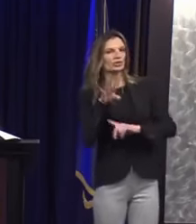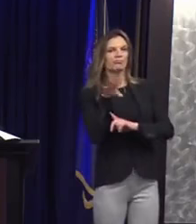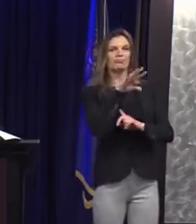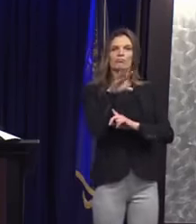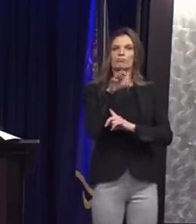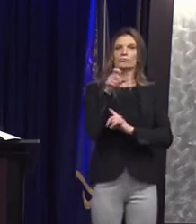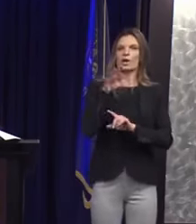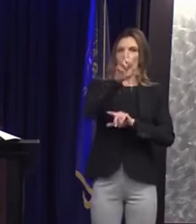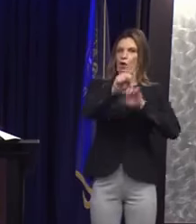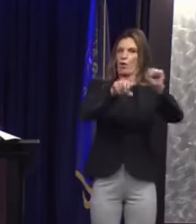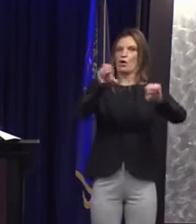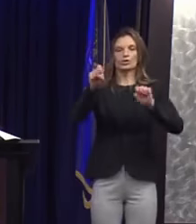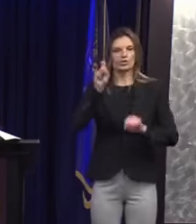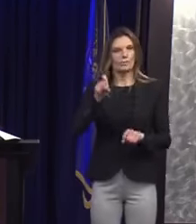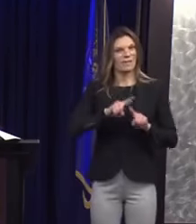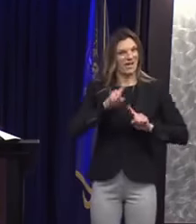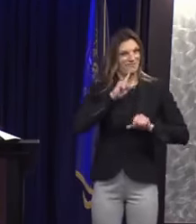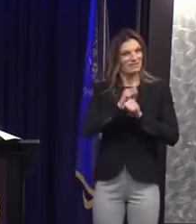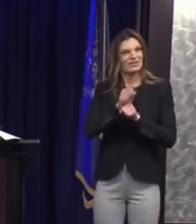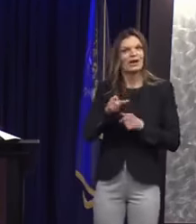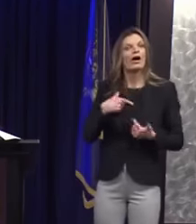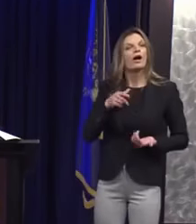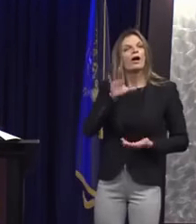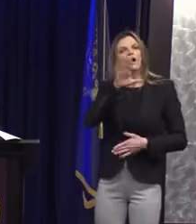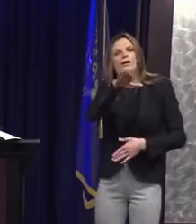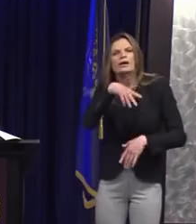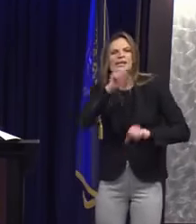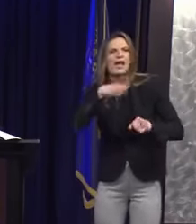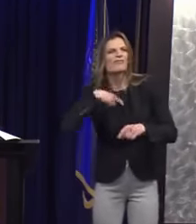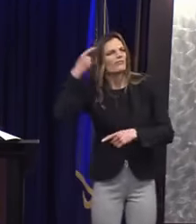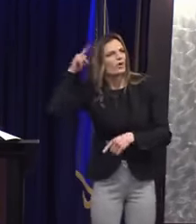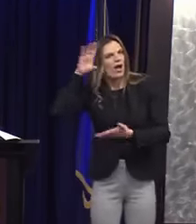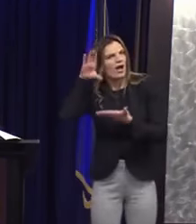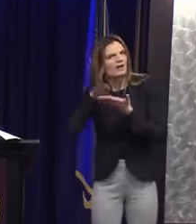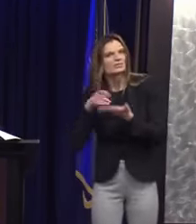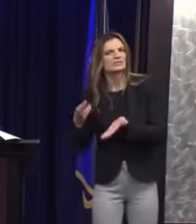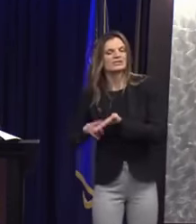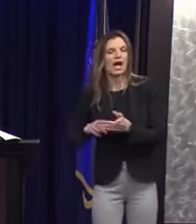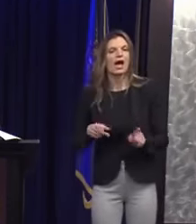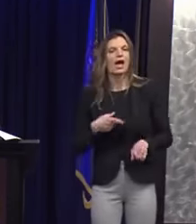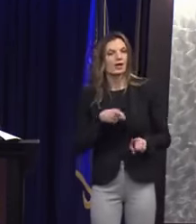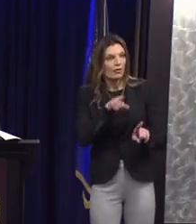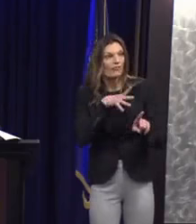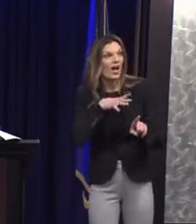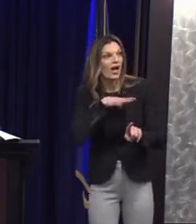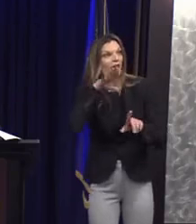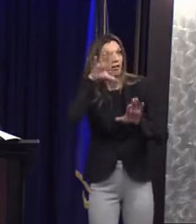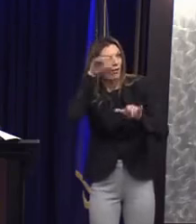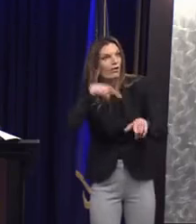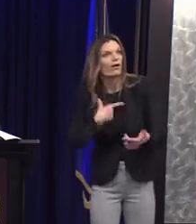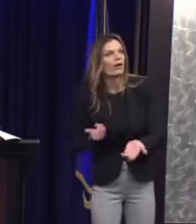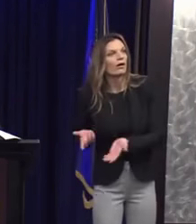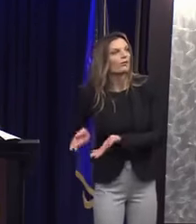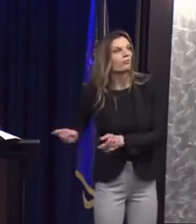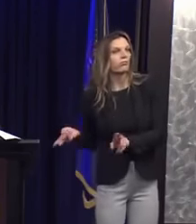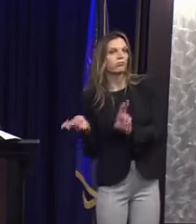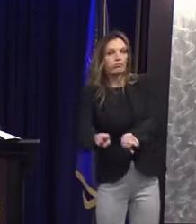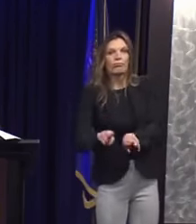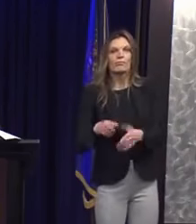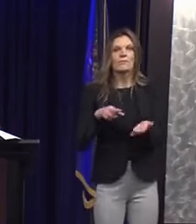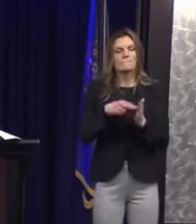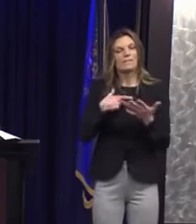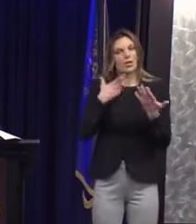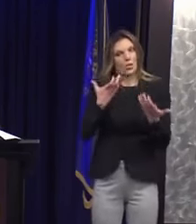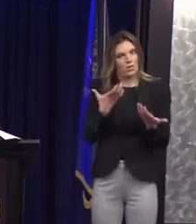conduct to engaging in criminal conduct herself. Attempts to interview her were unsuccessful.